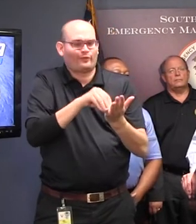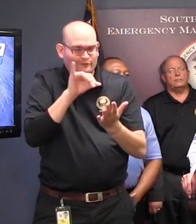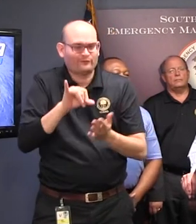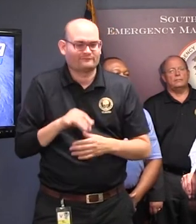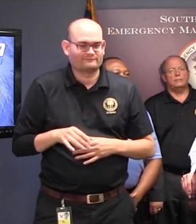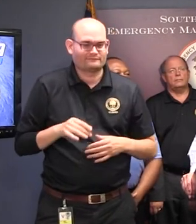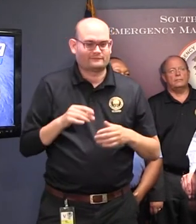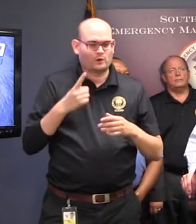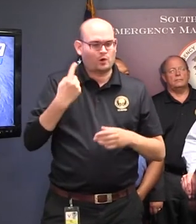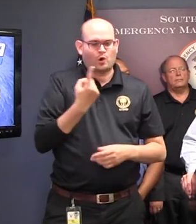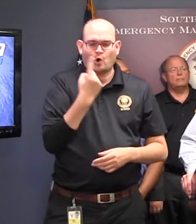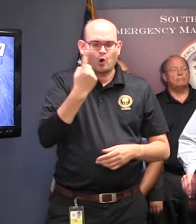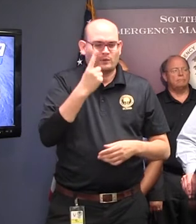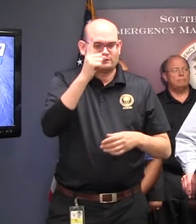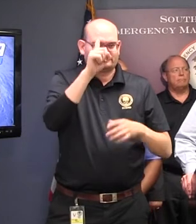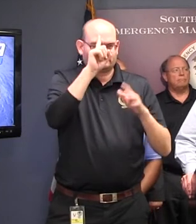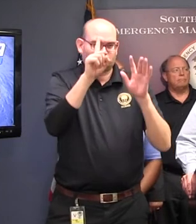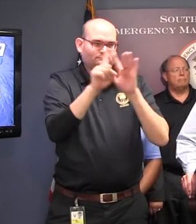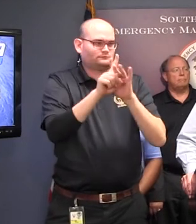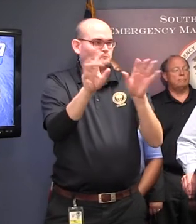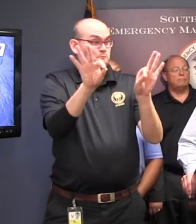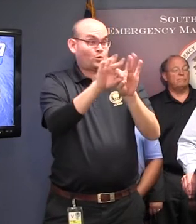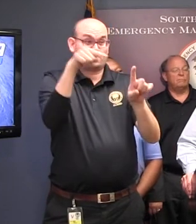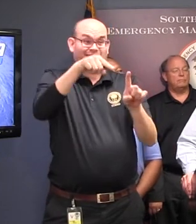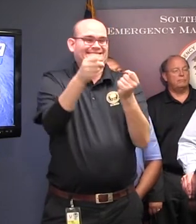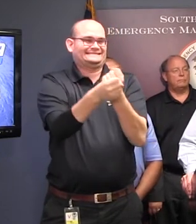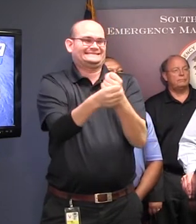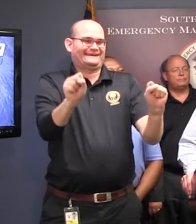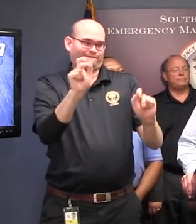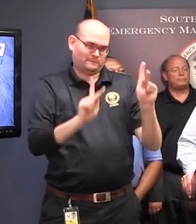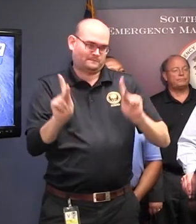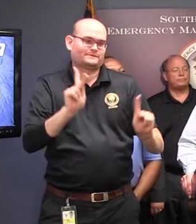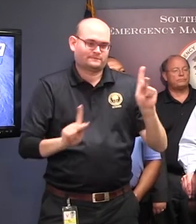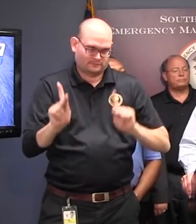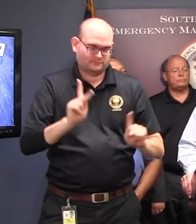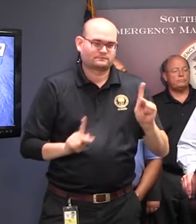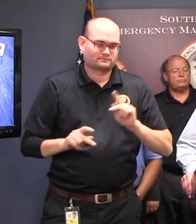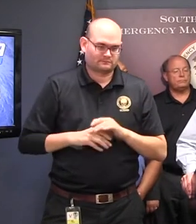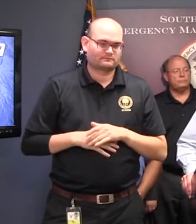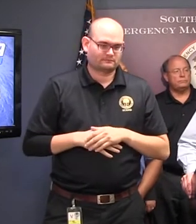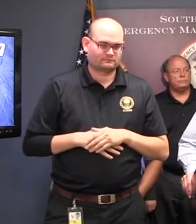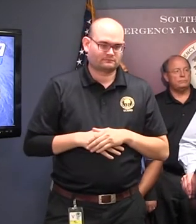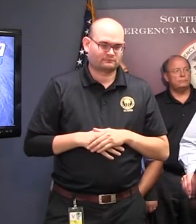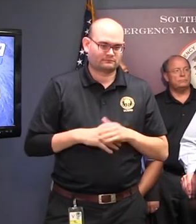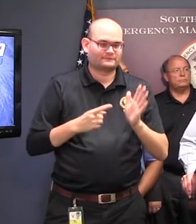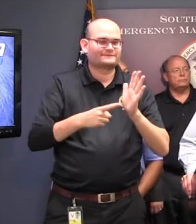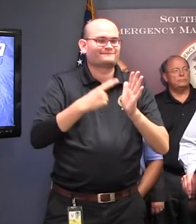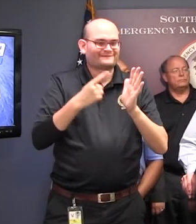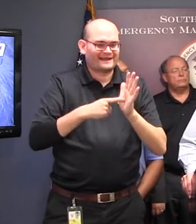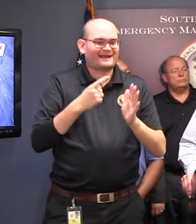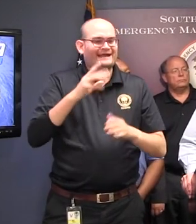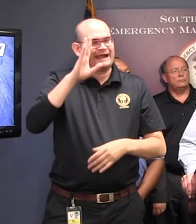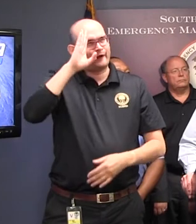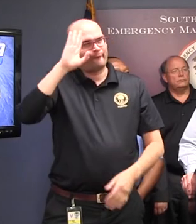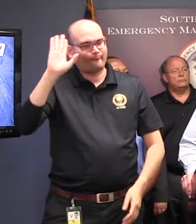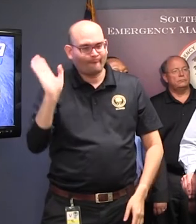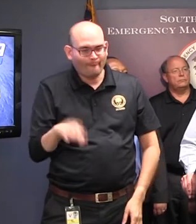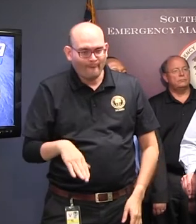people. That's always the question. And sometimes there's a little bit of inconvenience involved with